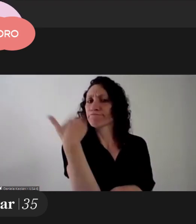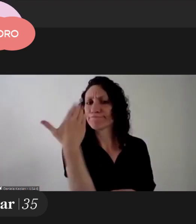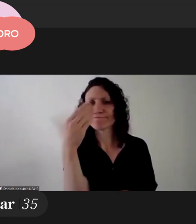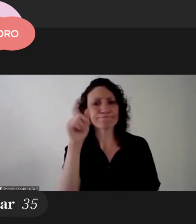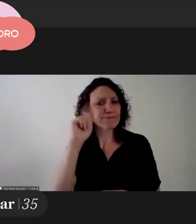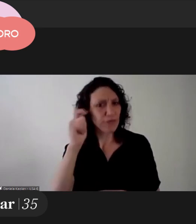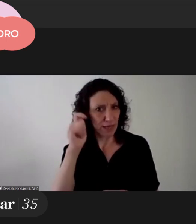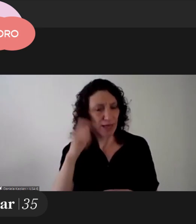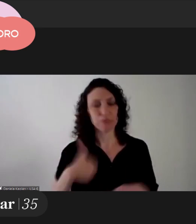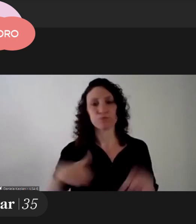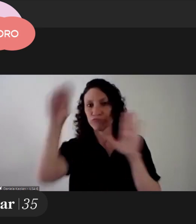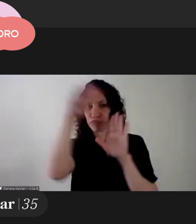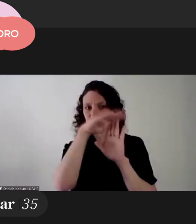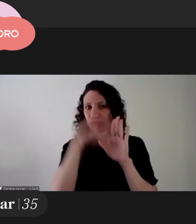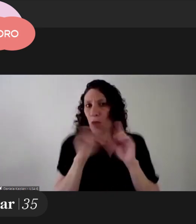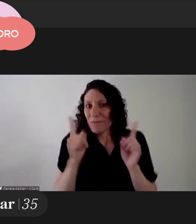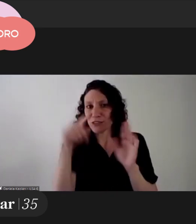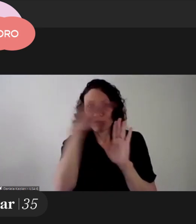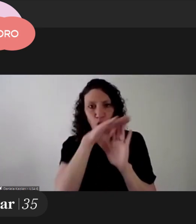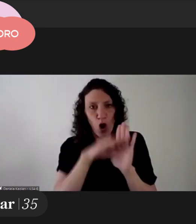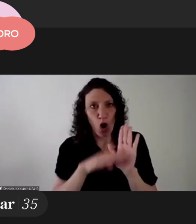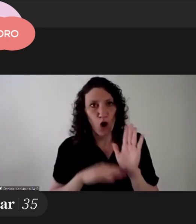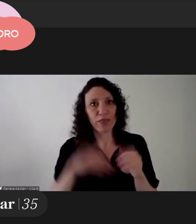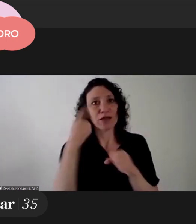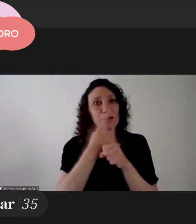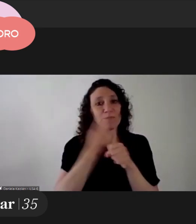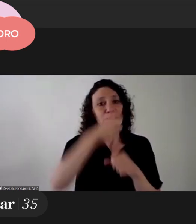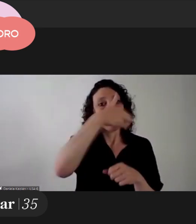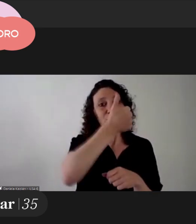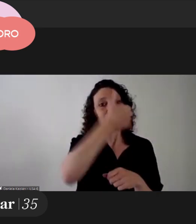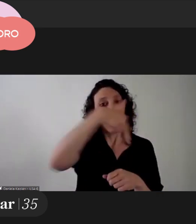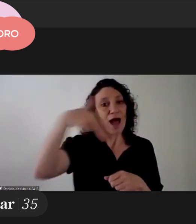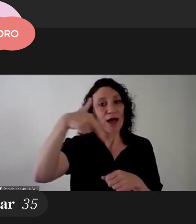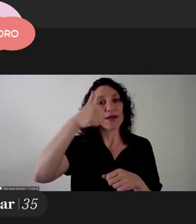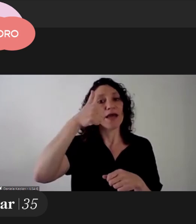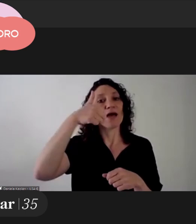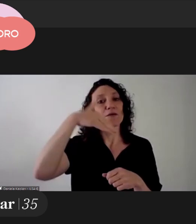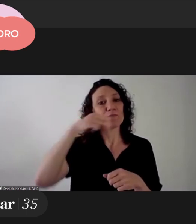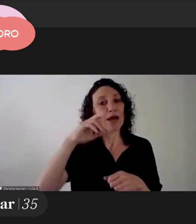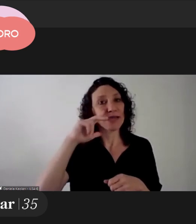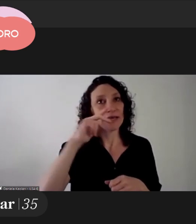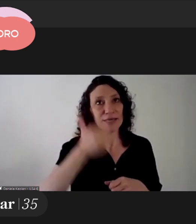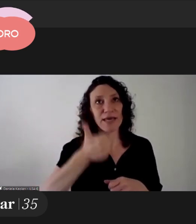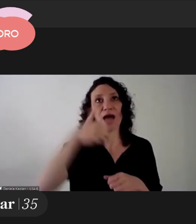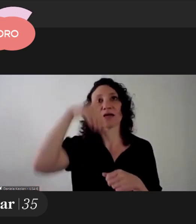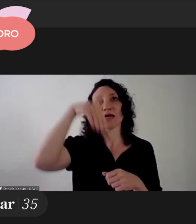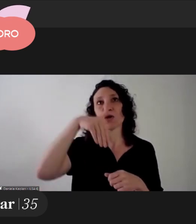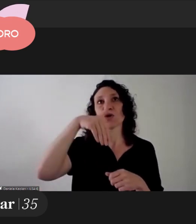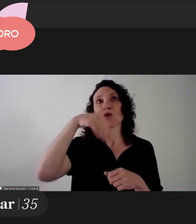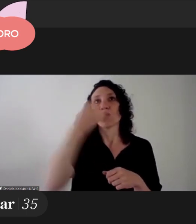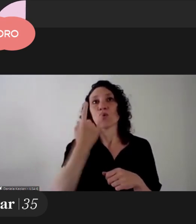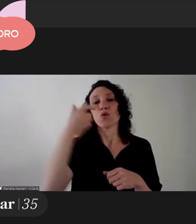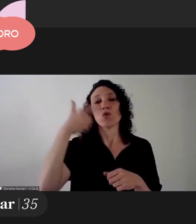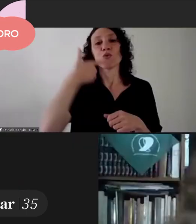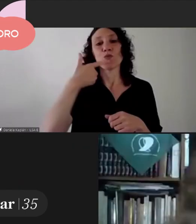i will be naming the speakers of those of you who will speak anna maria much nick anna